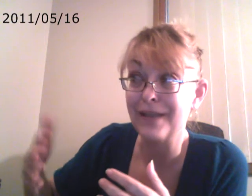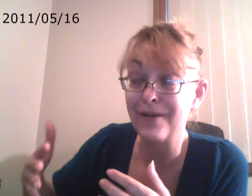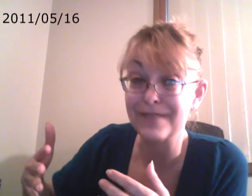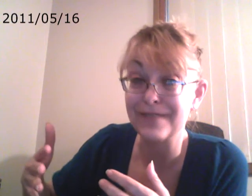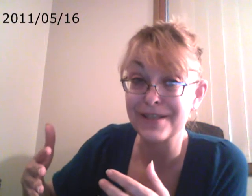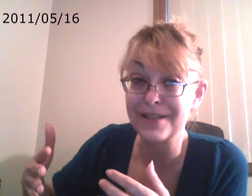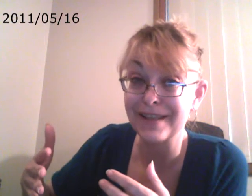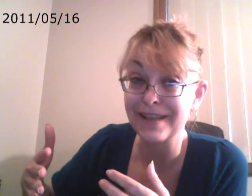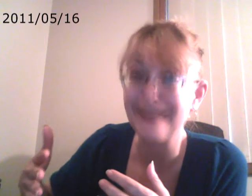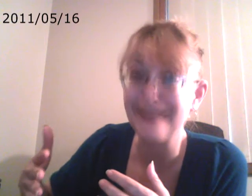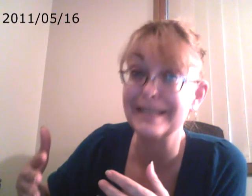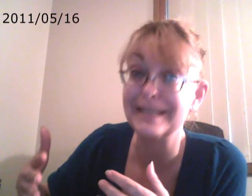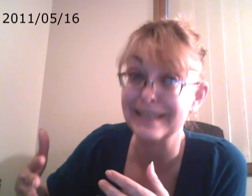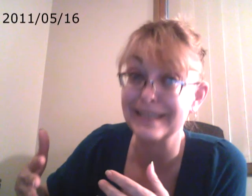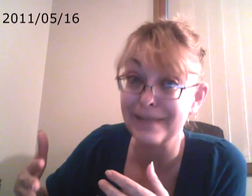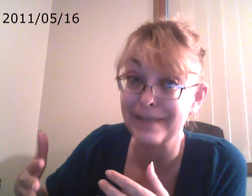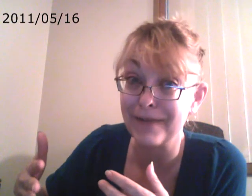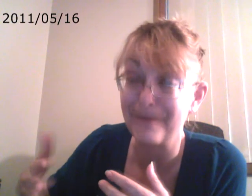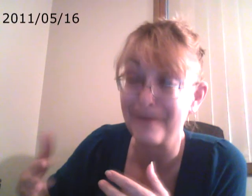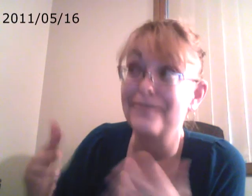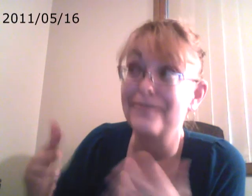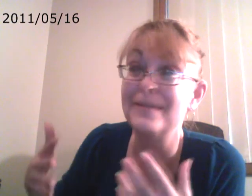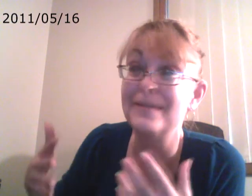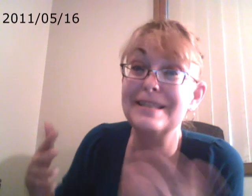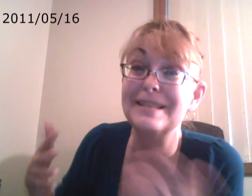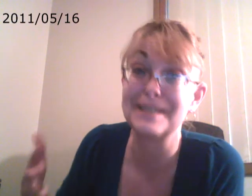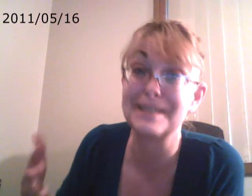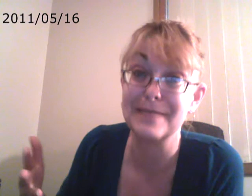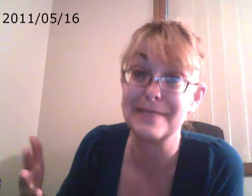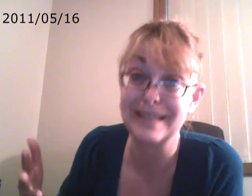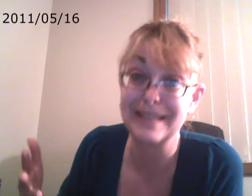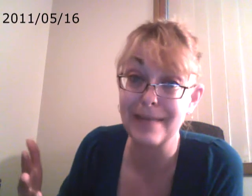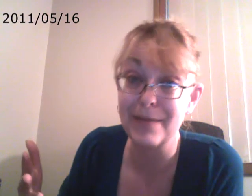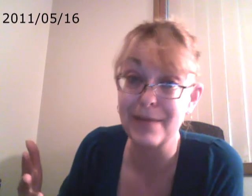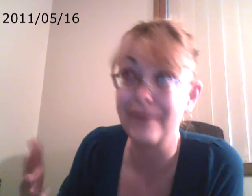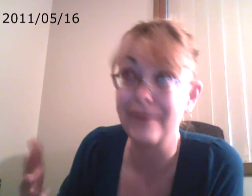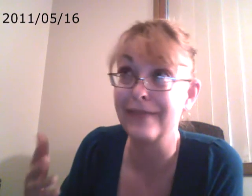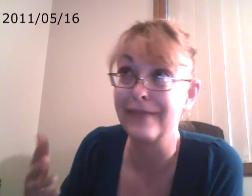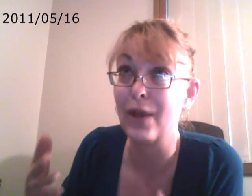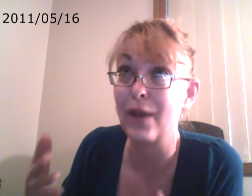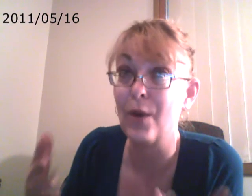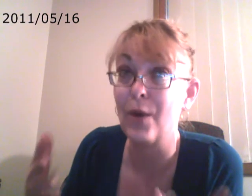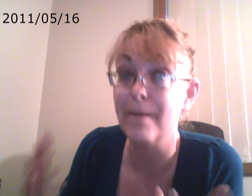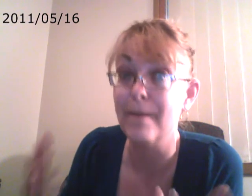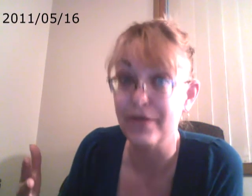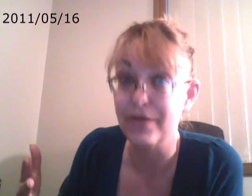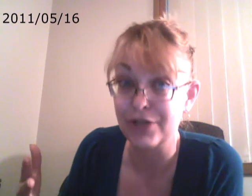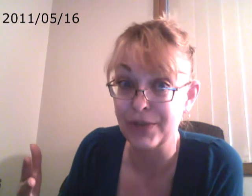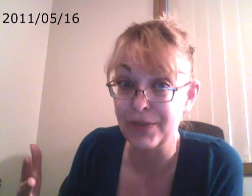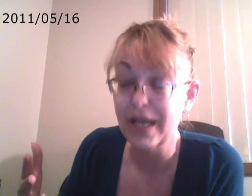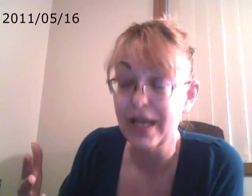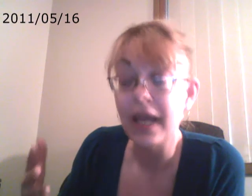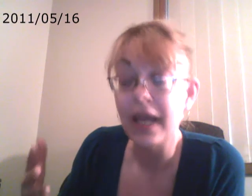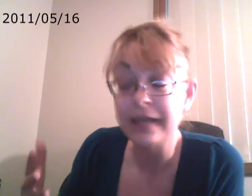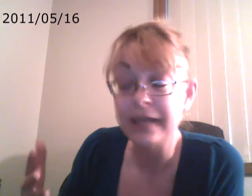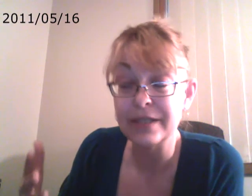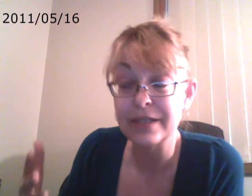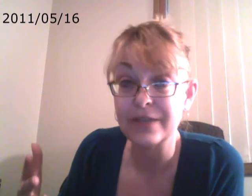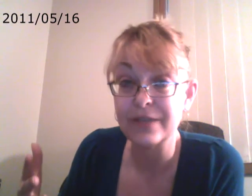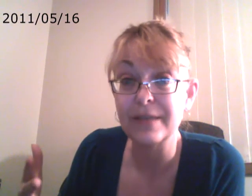conversation like that, it doesn't leave you right away. For me, this is going to be stuck in my brain for like a month or two. And it is stressing me